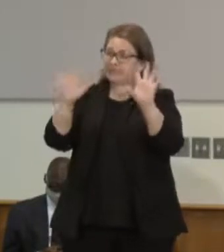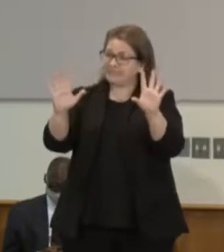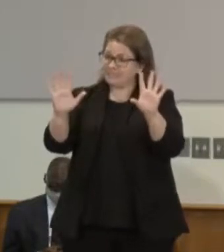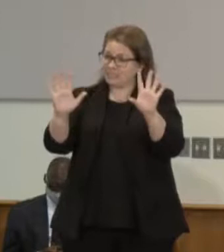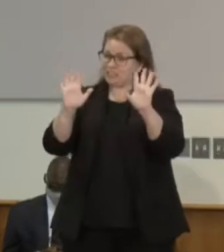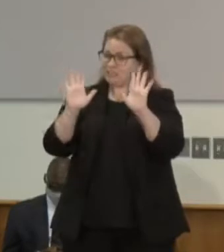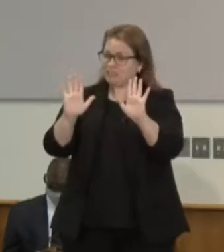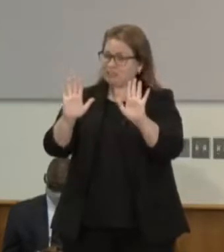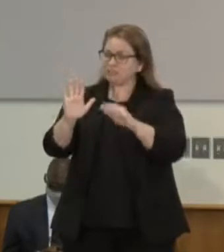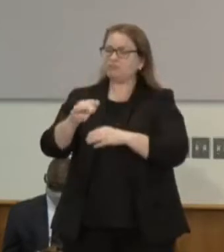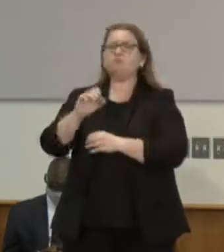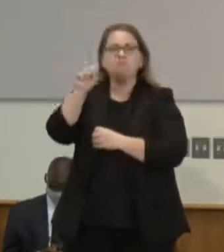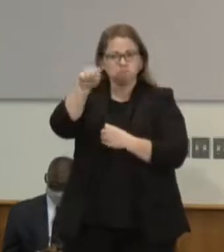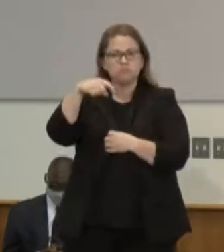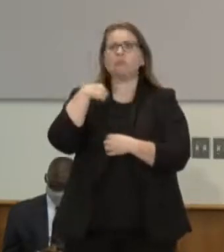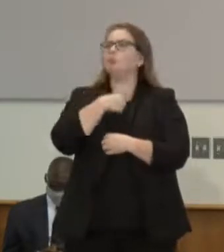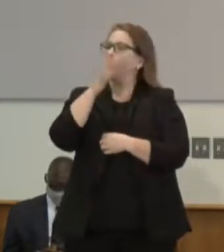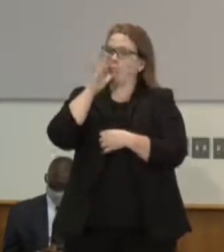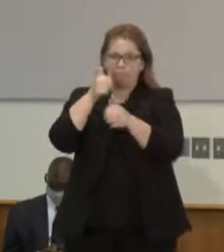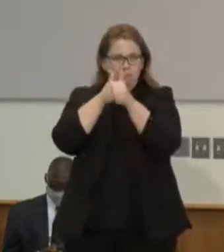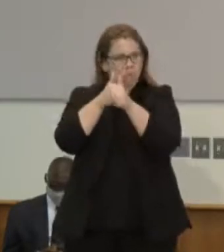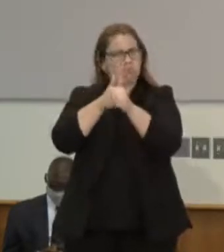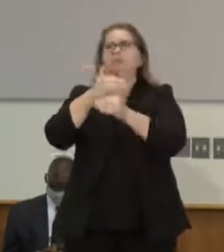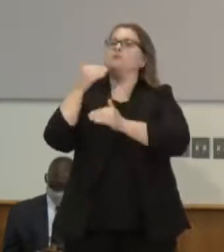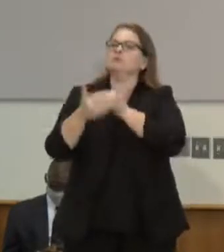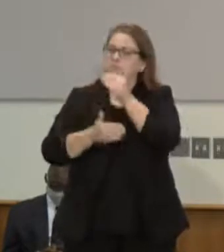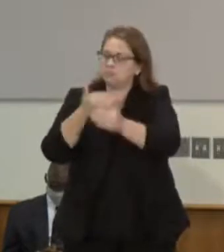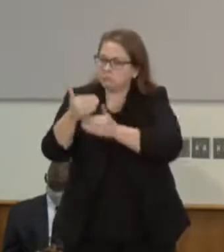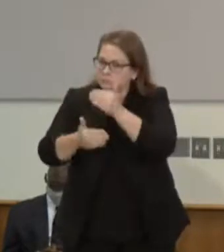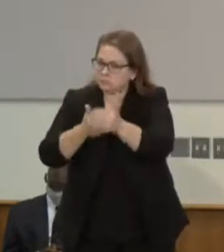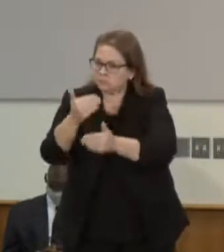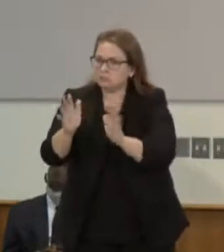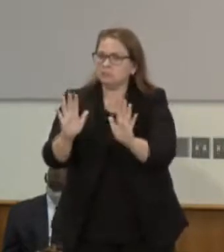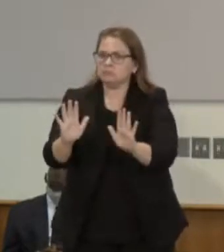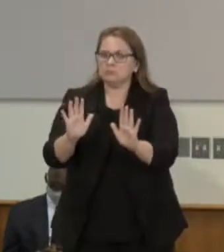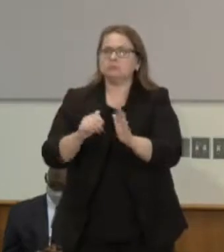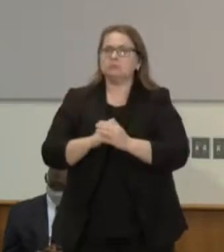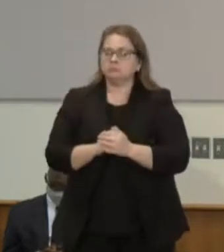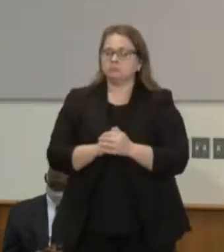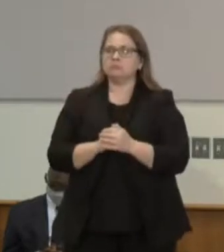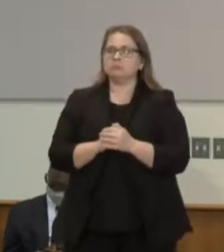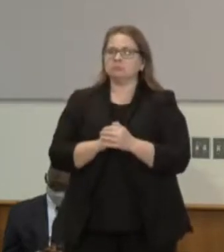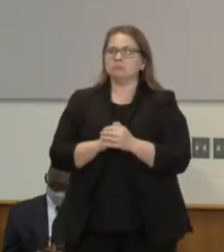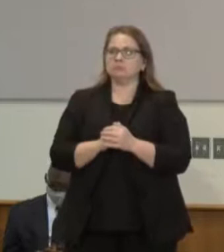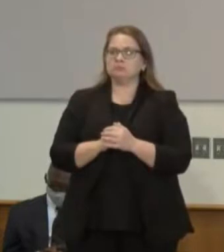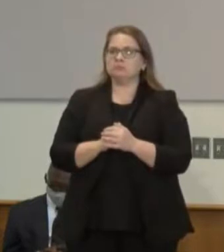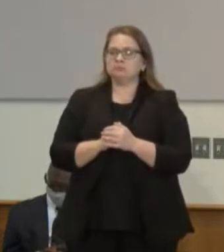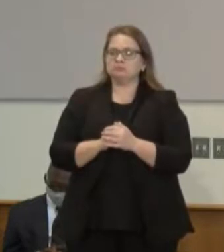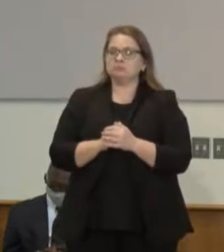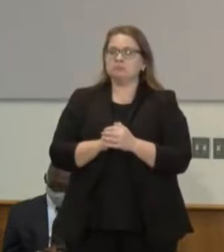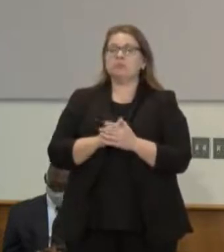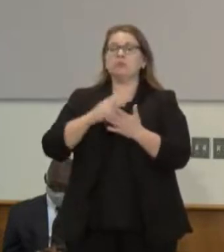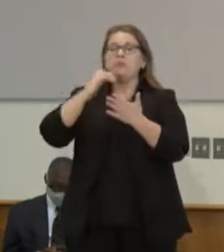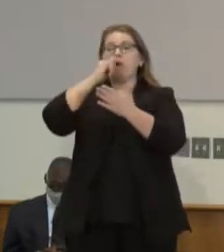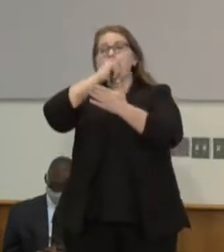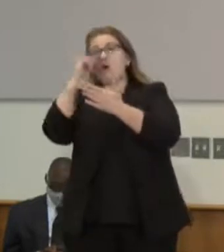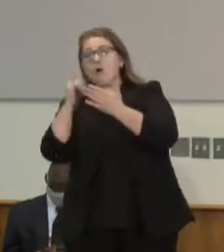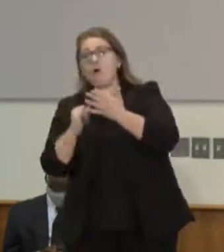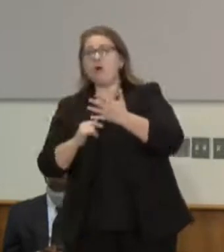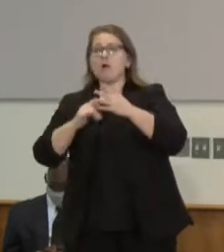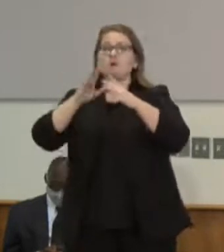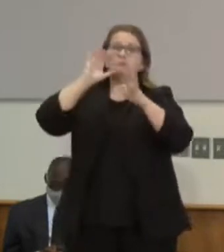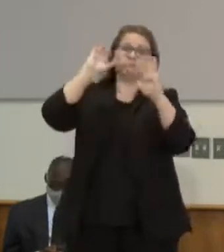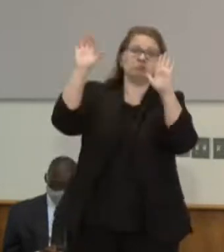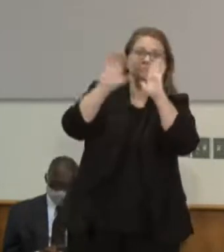that's important and frankly long overdue about the artwork the imagery the